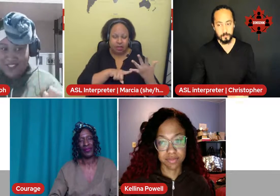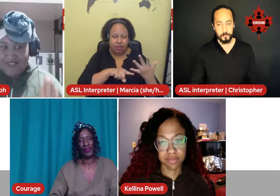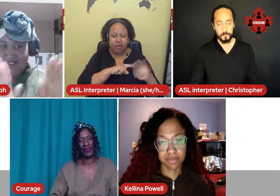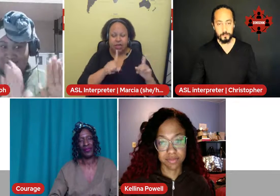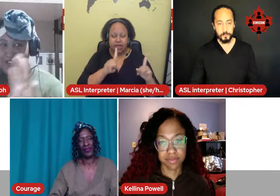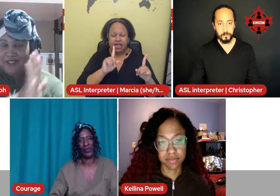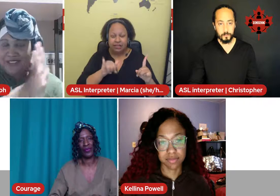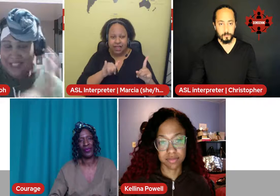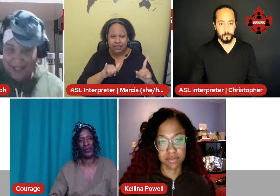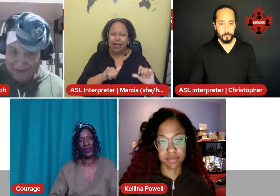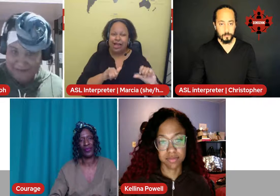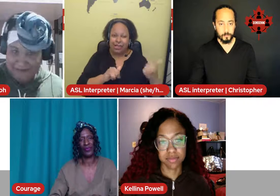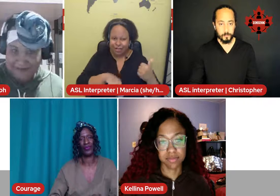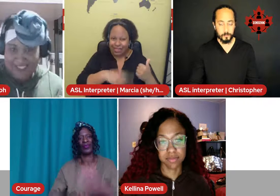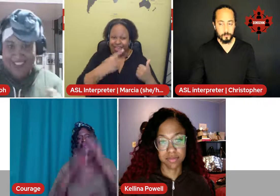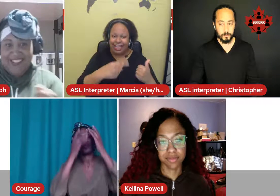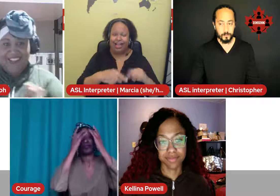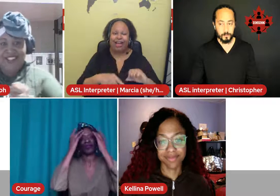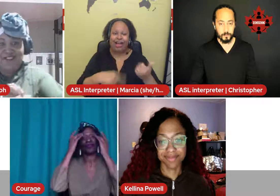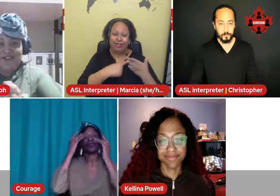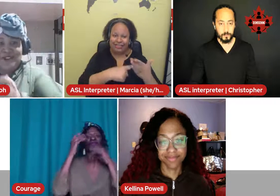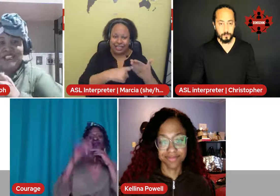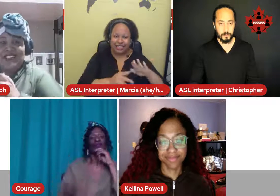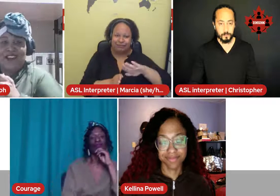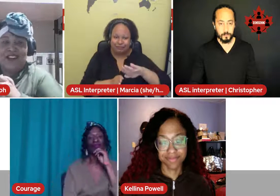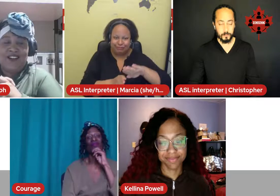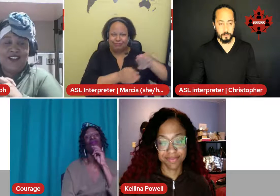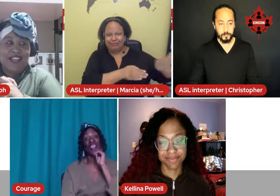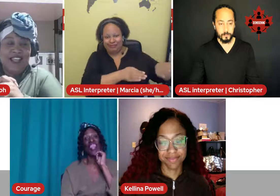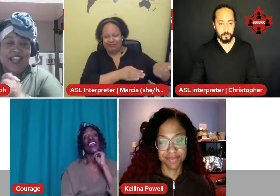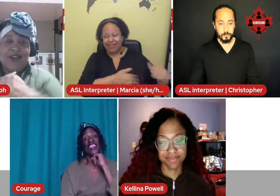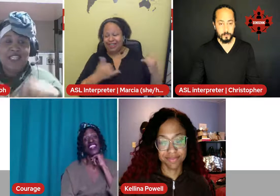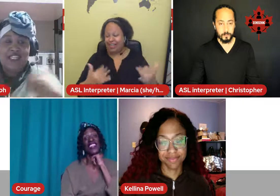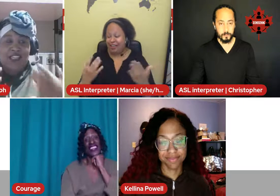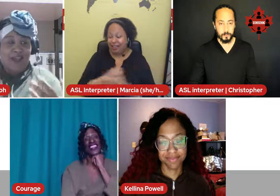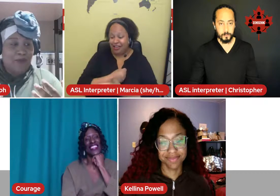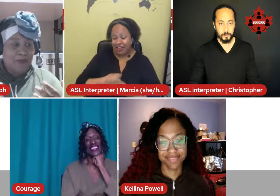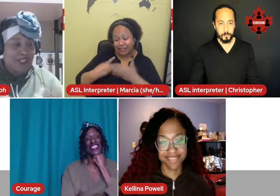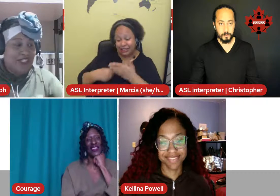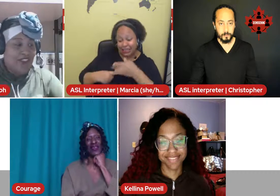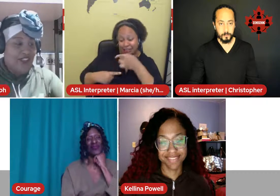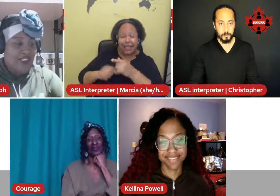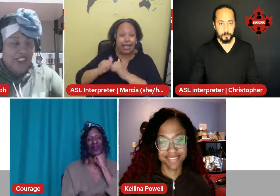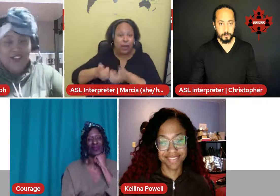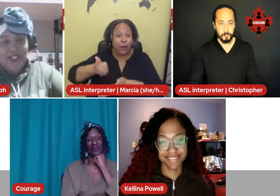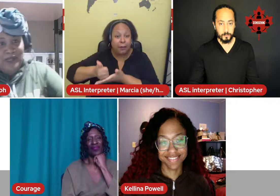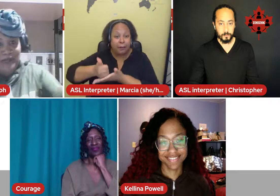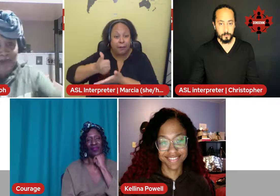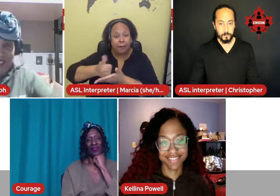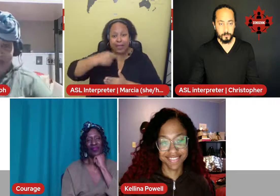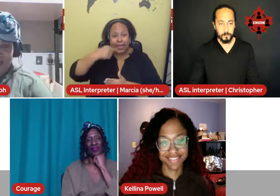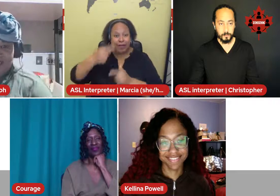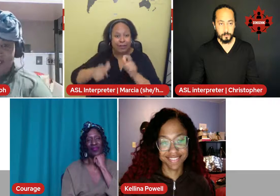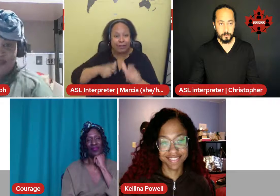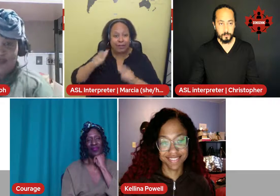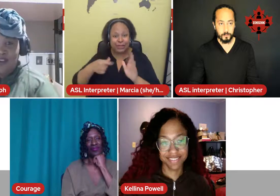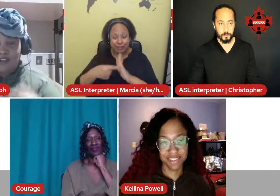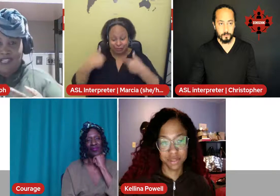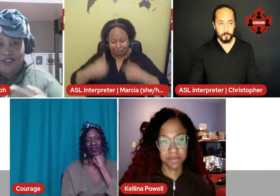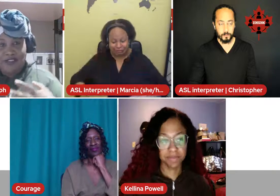for another time. Let's focus on how we can help hearing people like myself who are creators